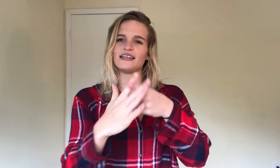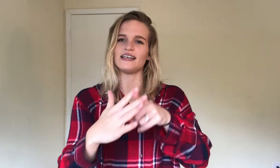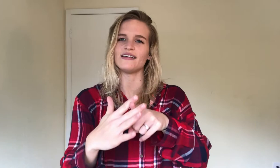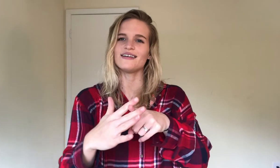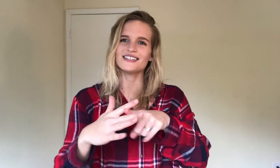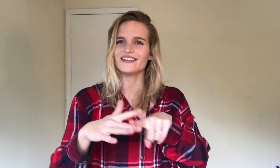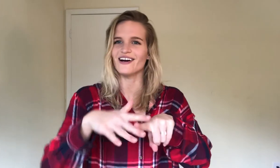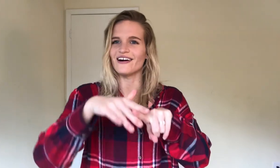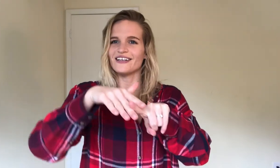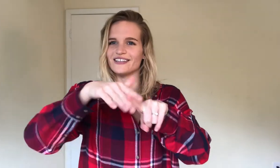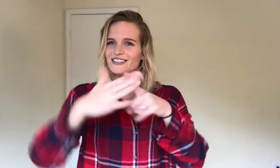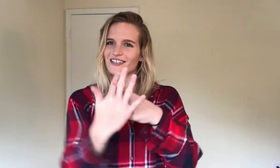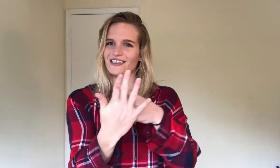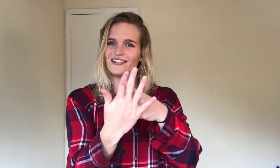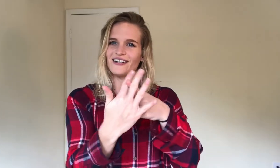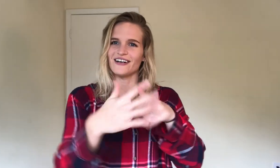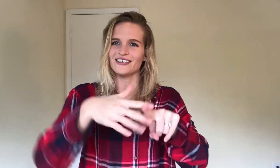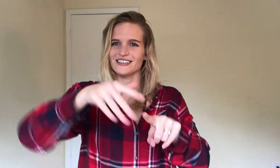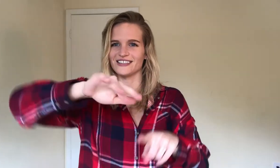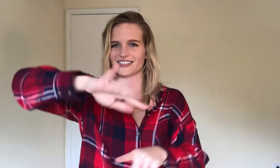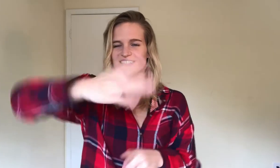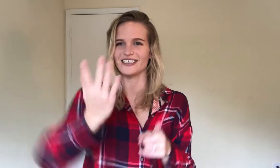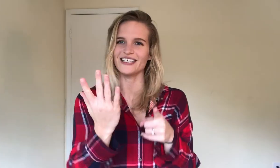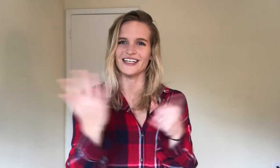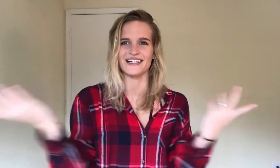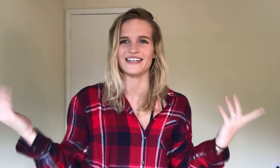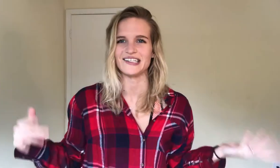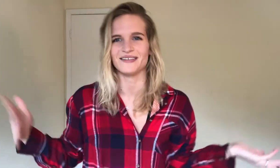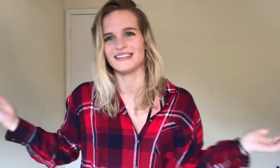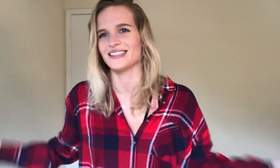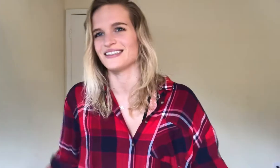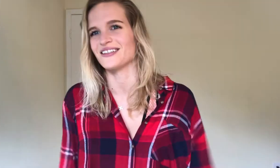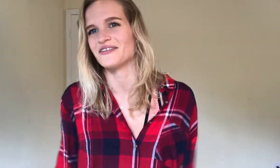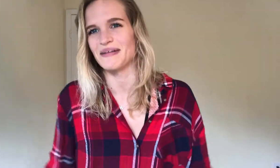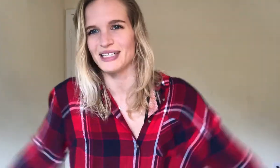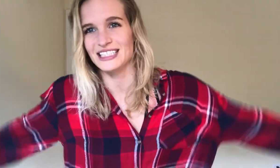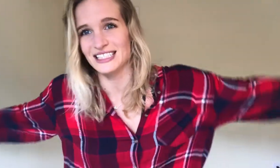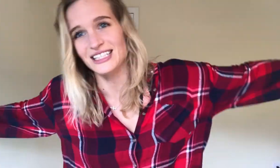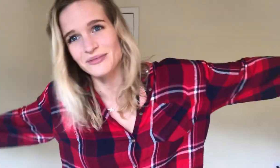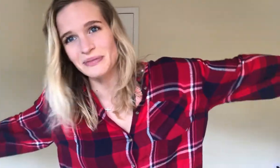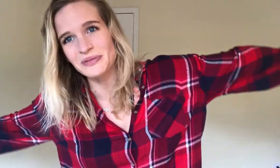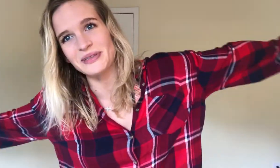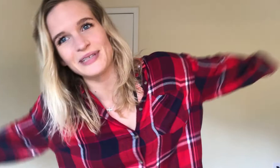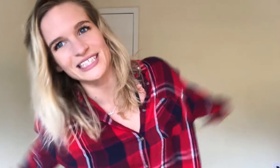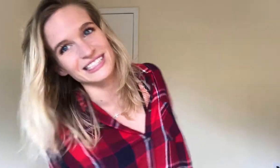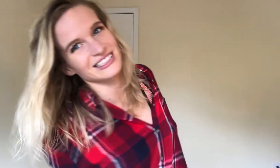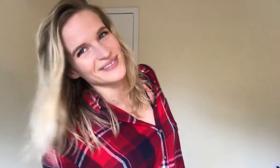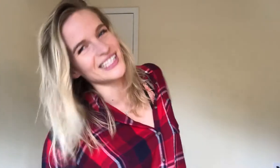key to the car, and you're starting your car, so you're turning it, I don't know, I don't know if that makes sense to other people, but it makes sense to me.